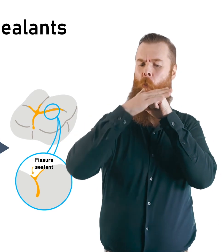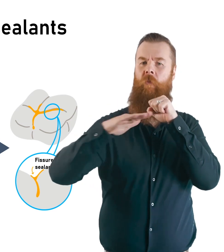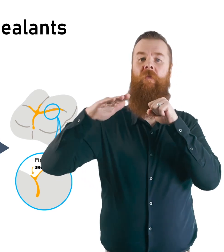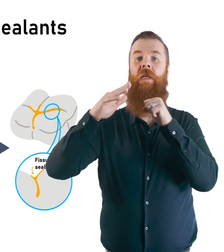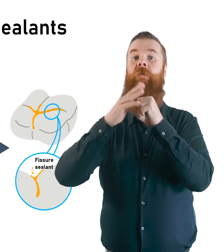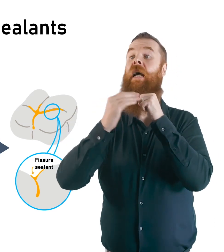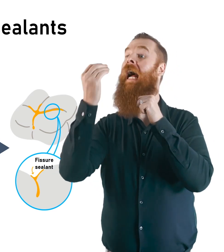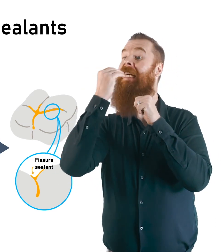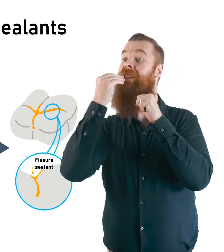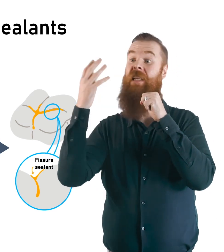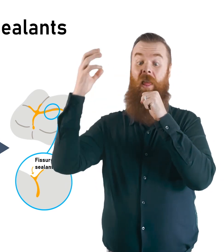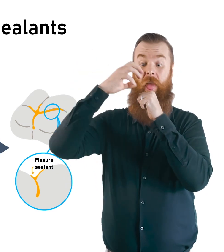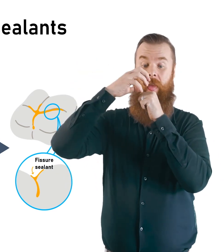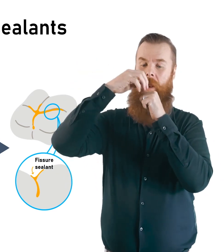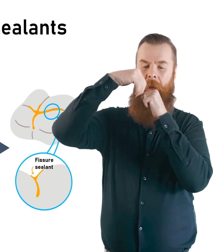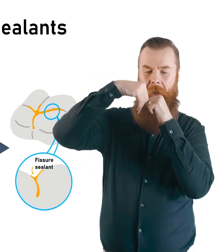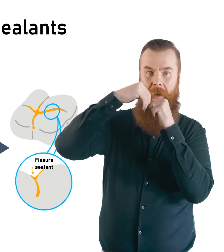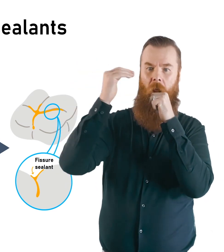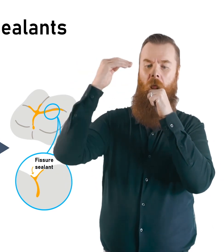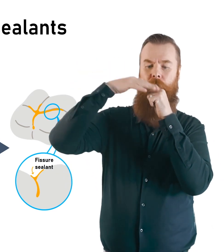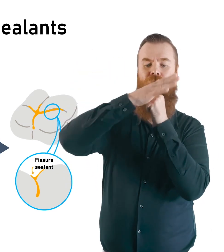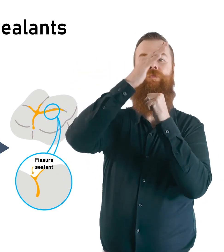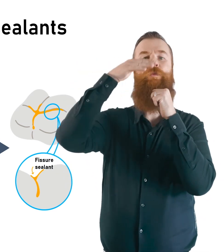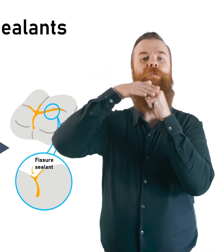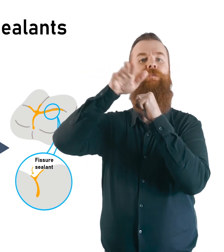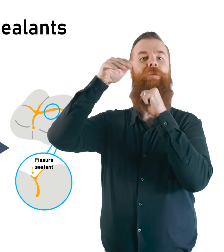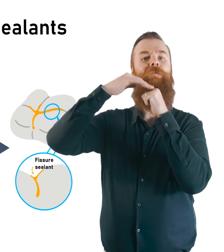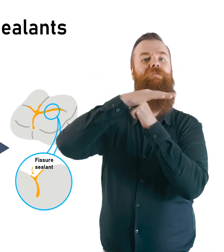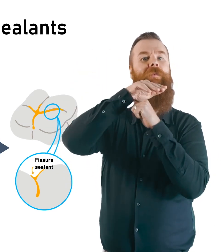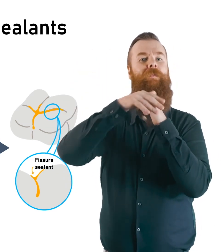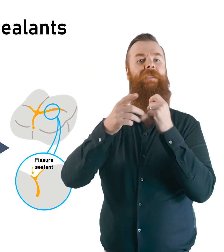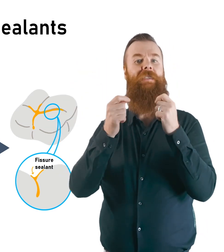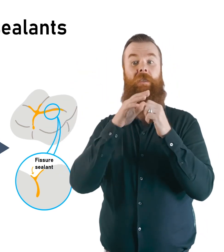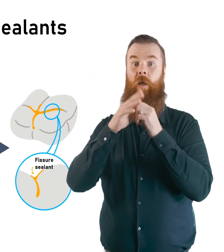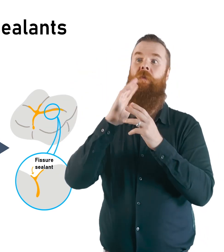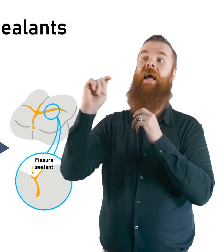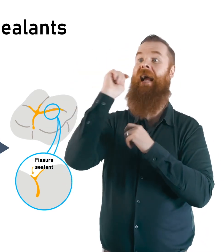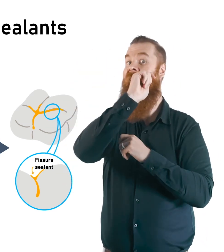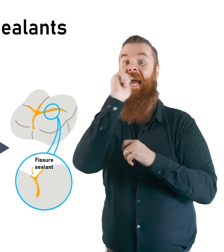Fissure sealants fill up these grooves so that germs cannot get inside and cause tooth decay.